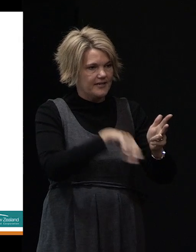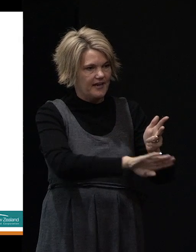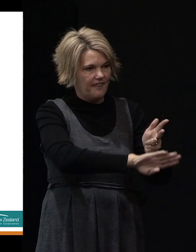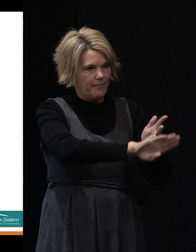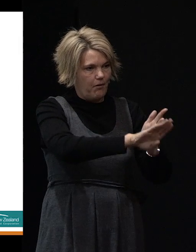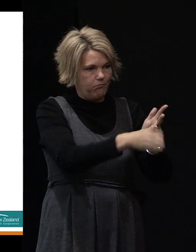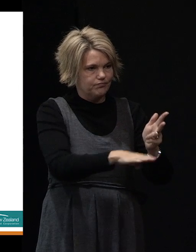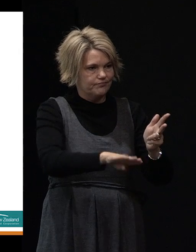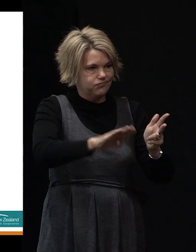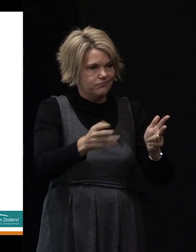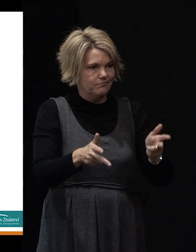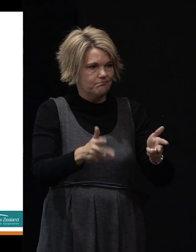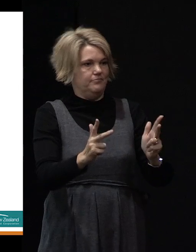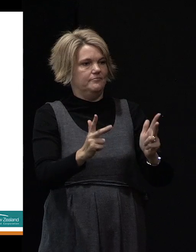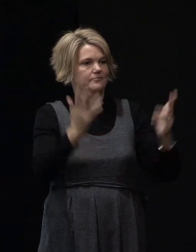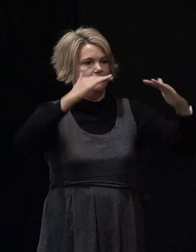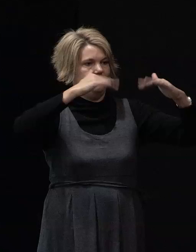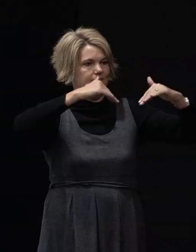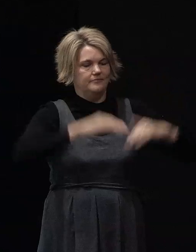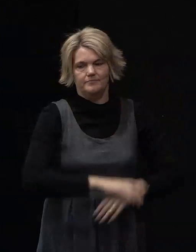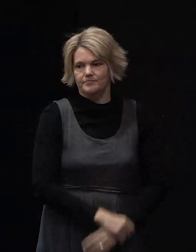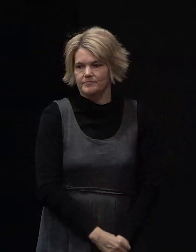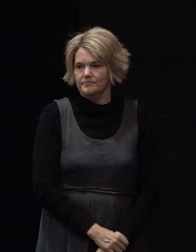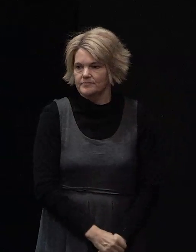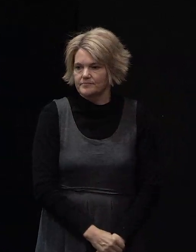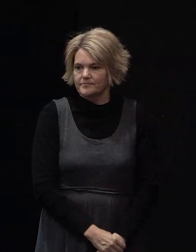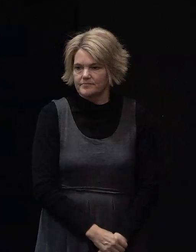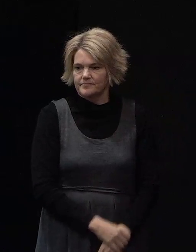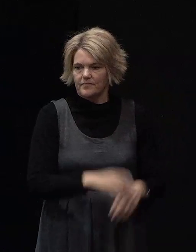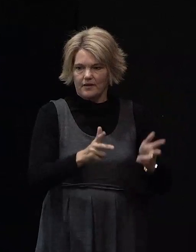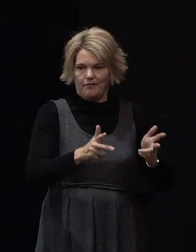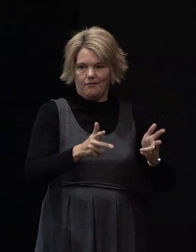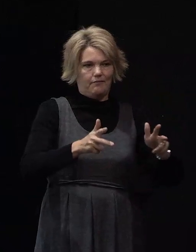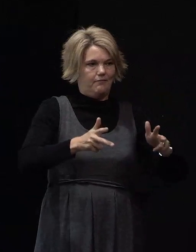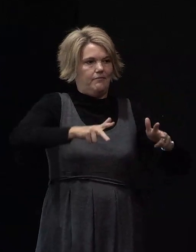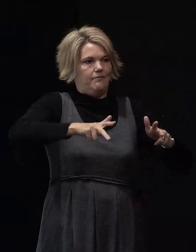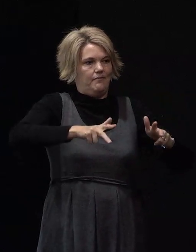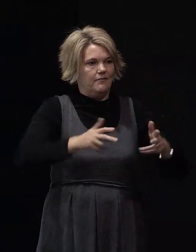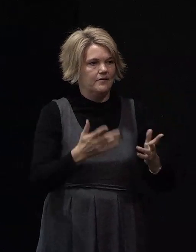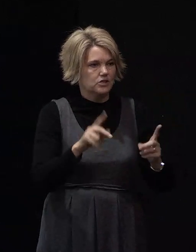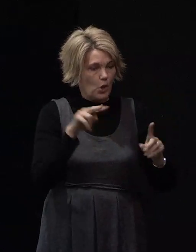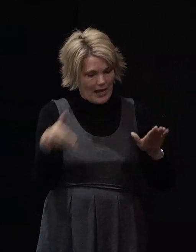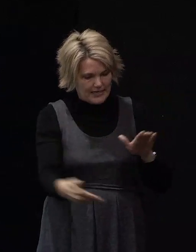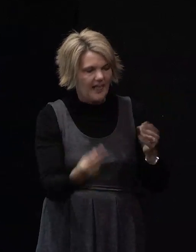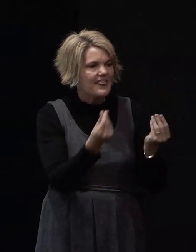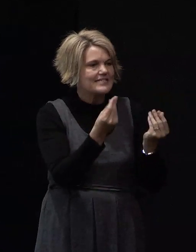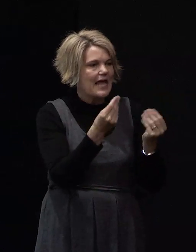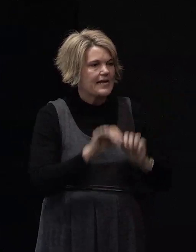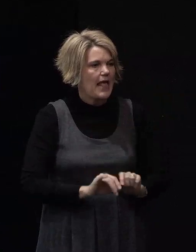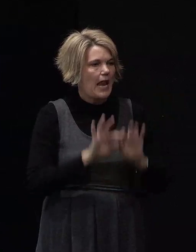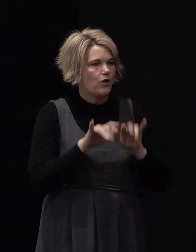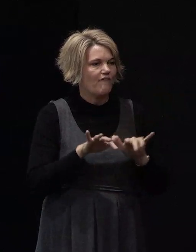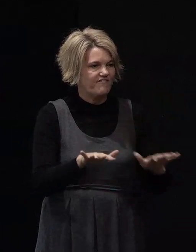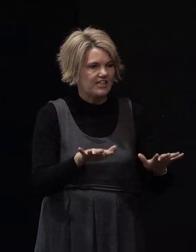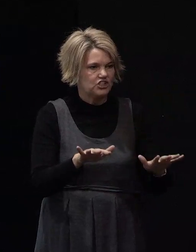underneath predominantly the car on the right there. So there's been sand liquefaction underneath. It's wanted,